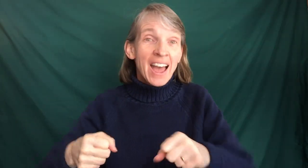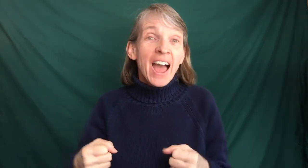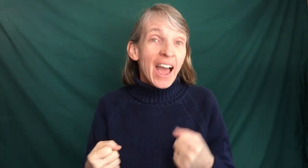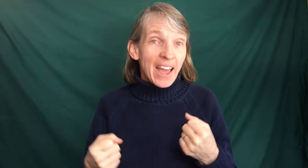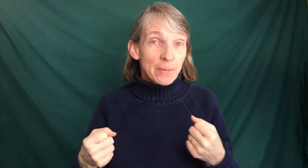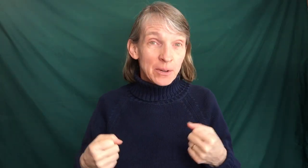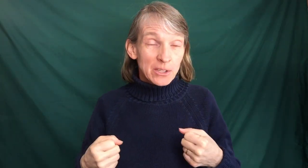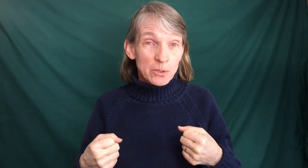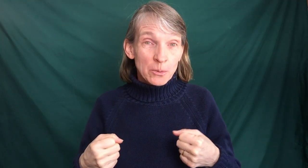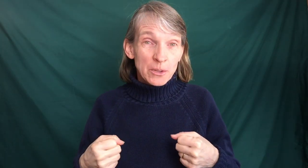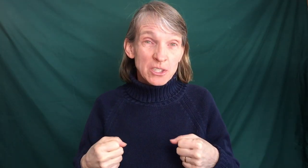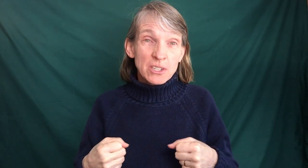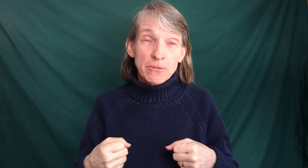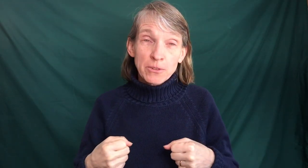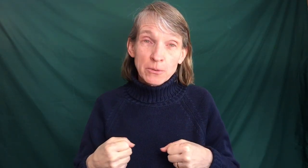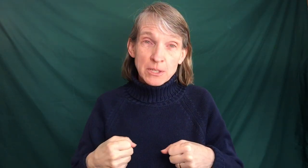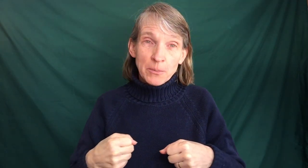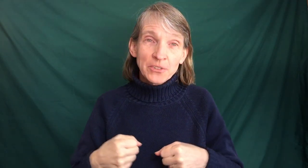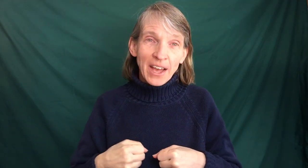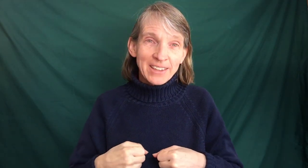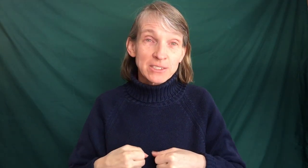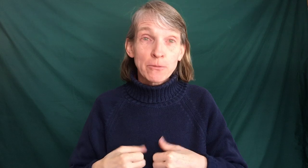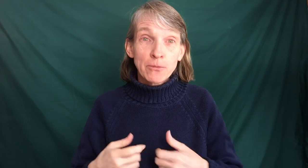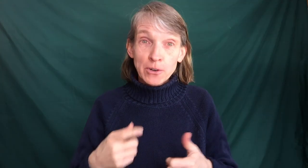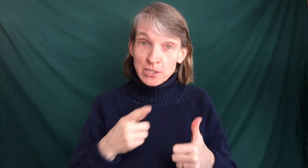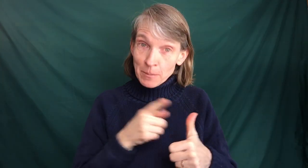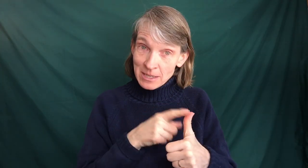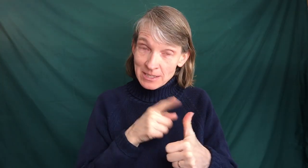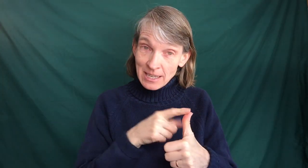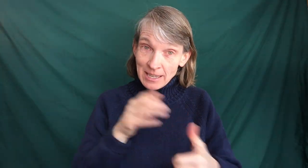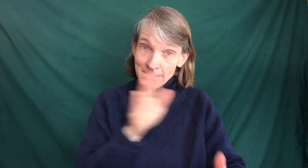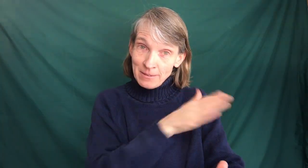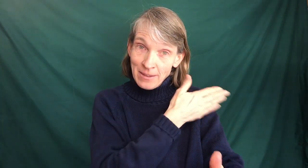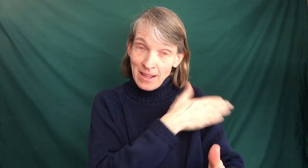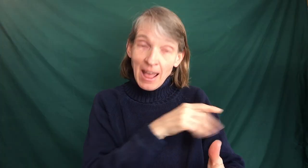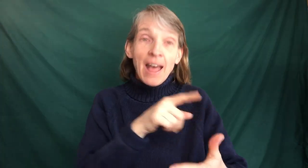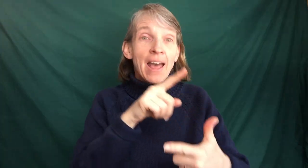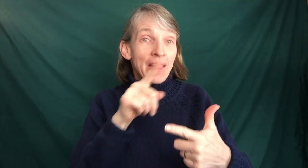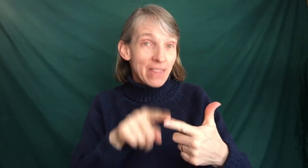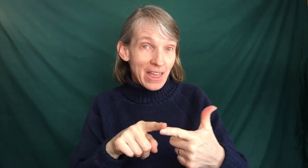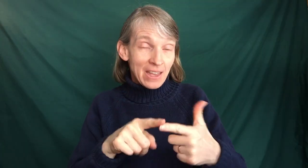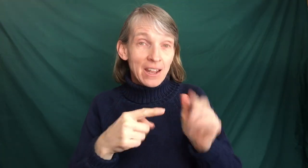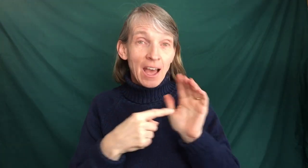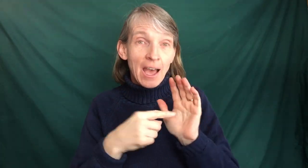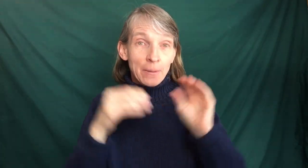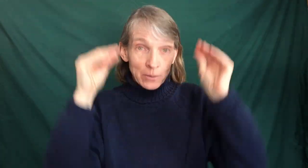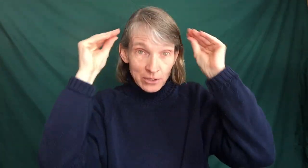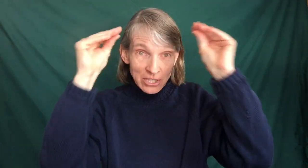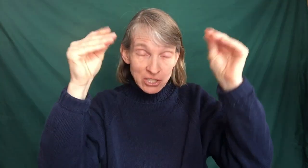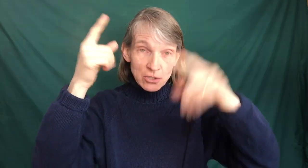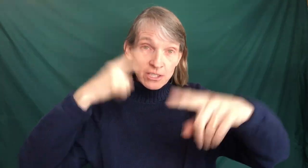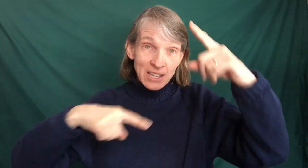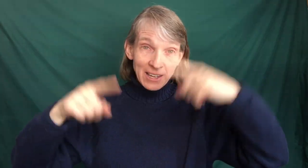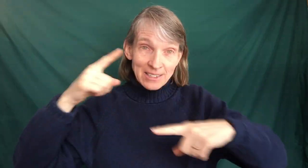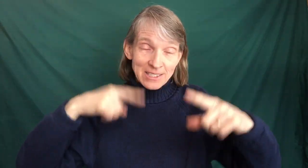and we're gonna do it with just a few simple signs. So first I'm gonna sing it and then I will teach you the signs.